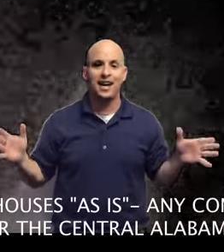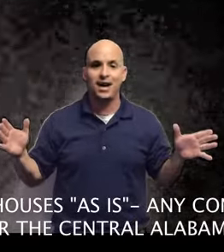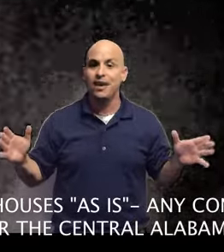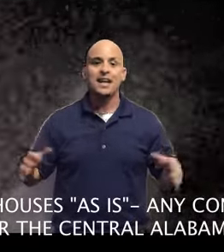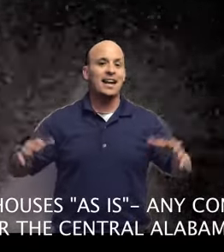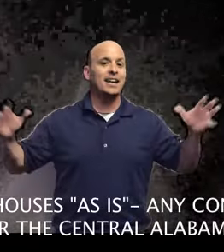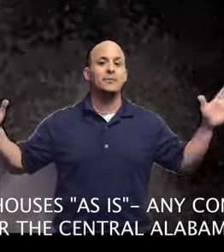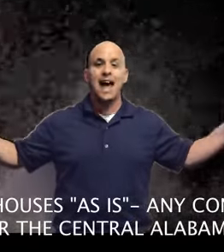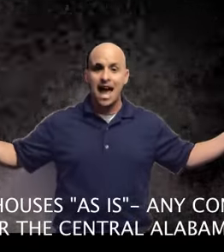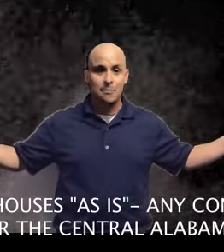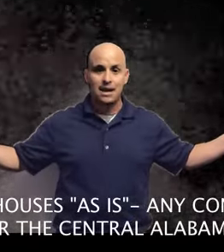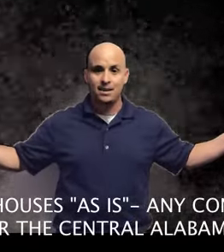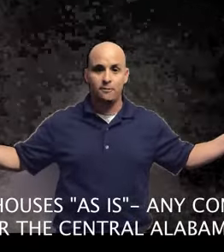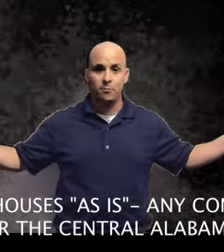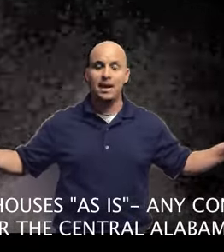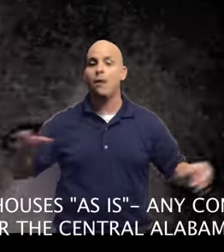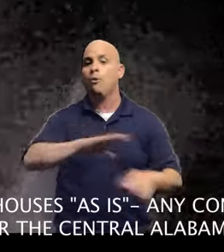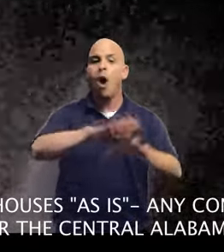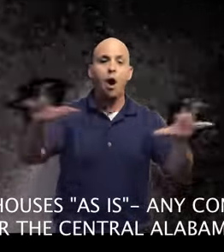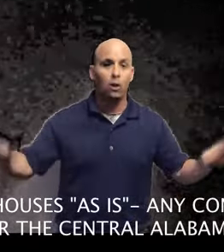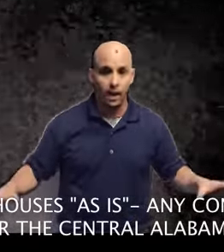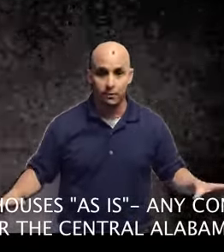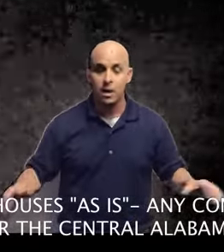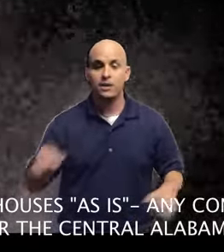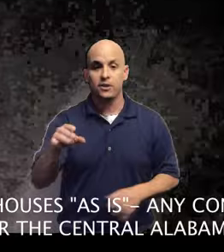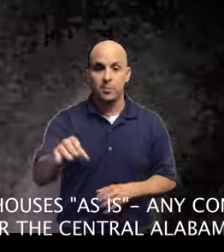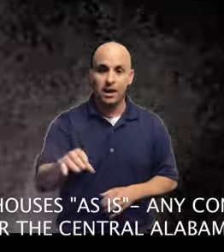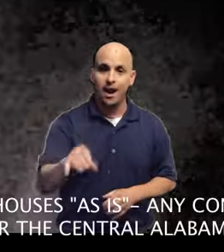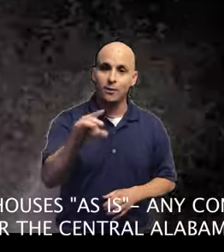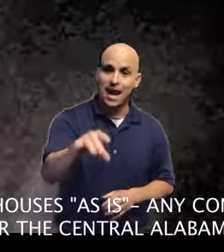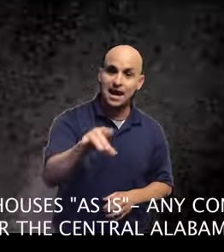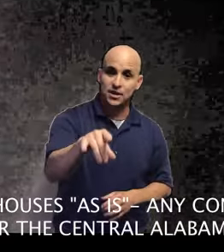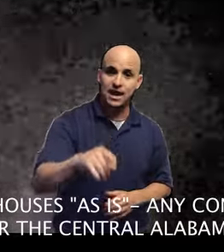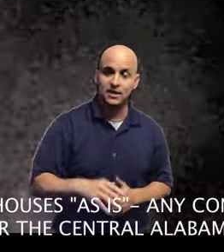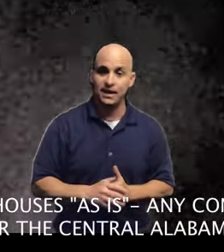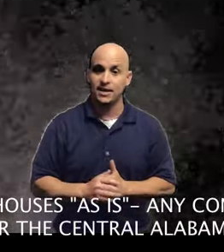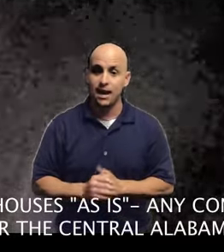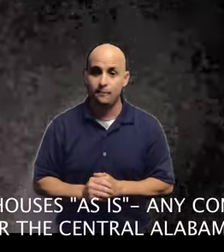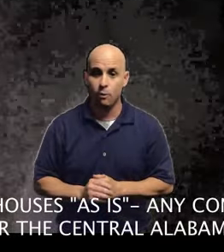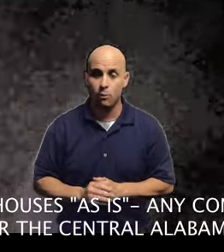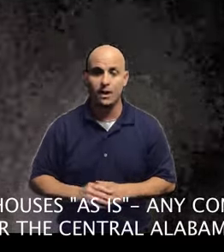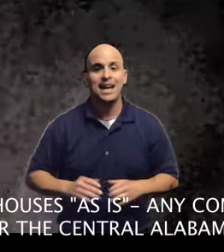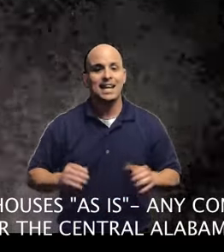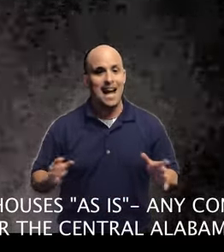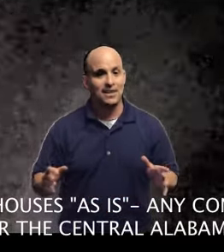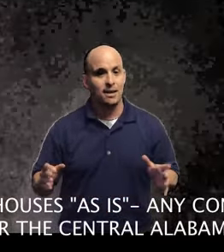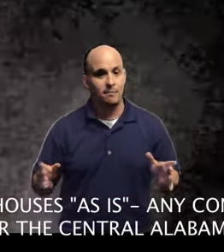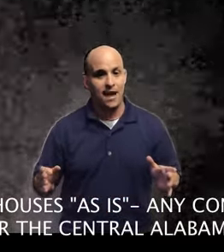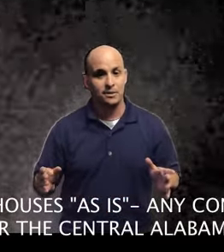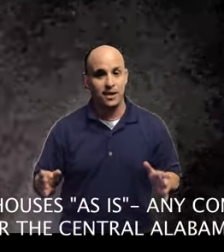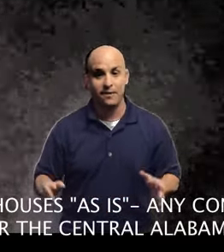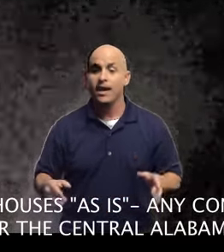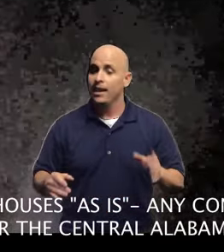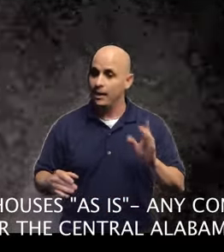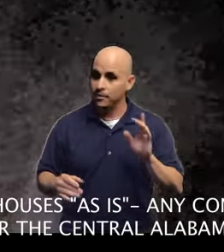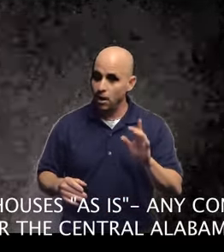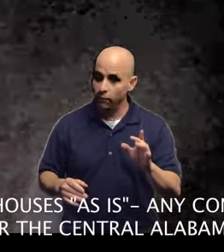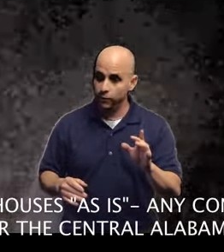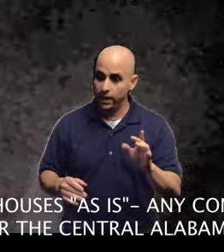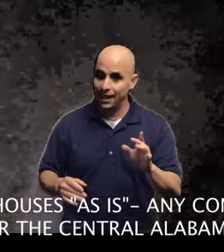enough. There ain't enough time out there for me, I want all of them. So give me a call, Cash As Is, 841-9757. And don't forget,